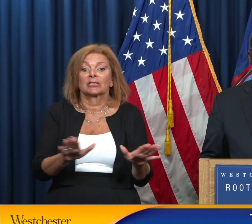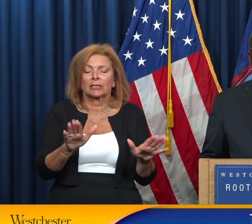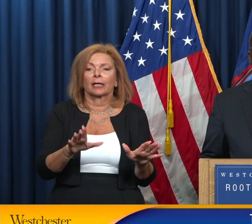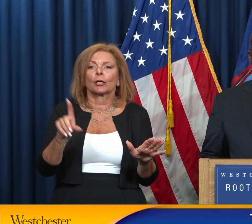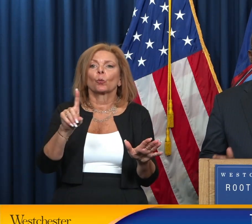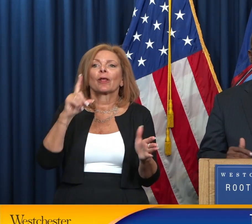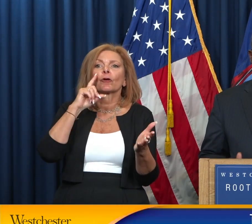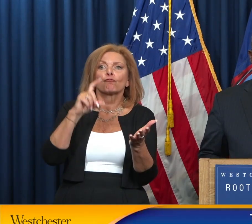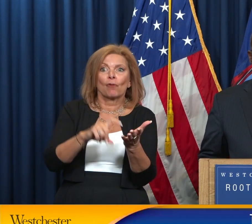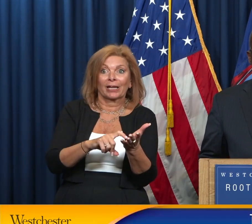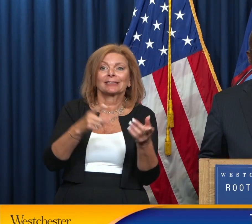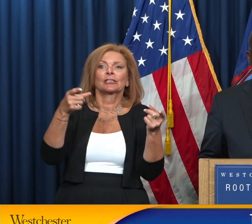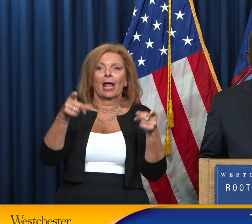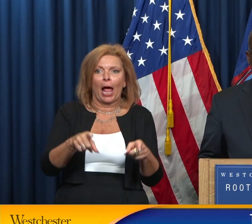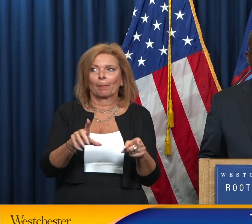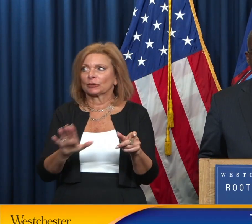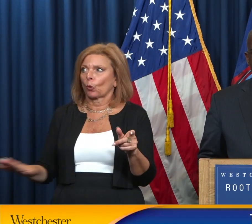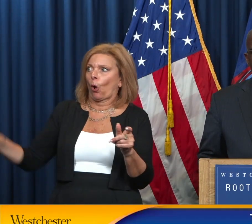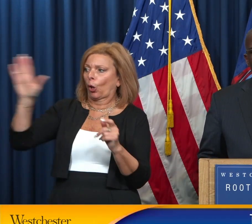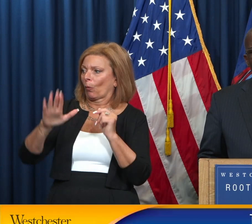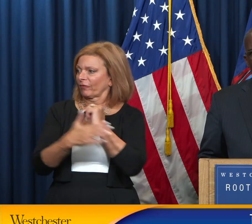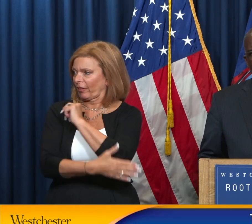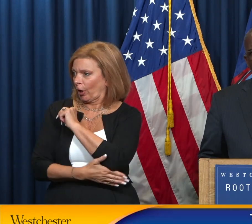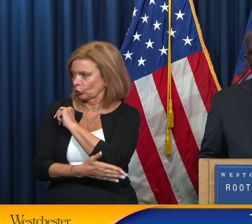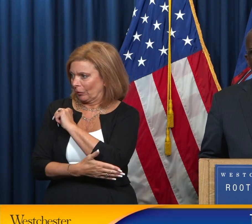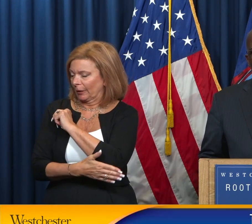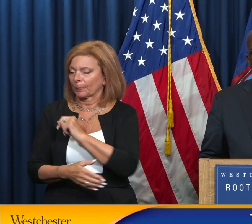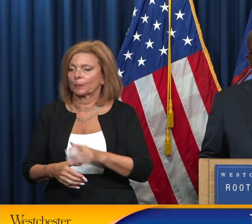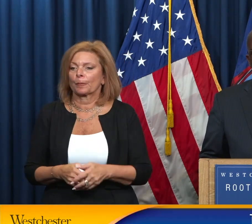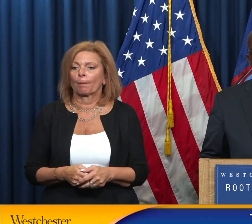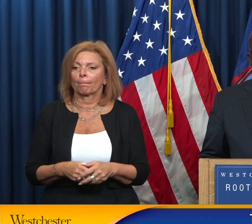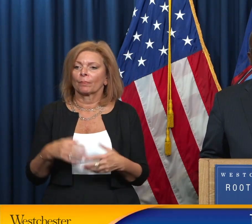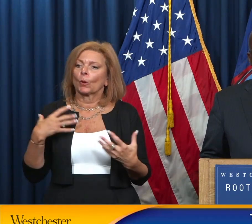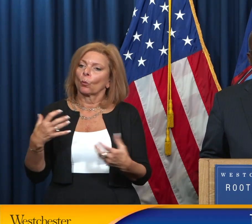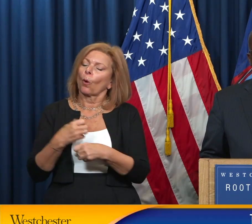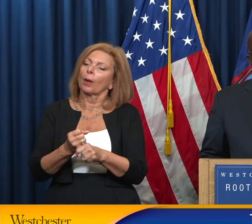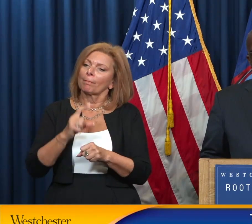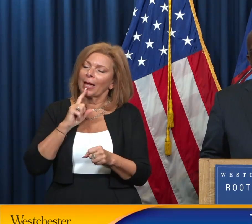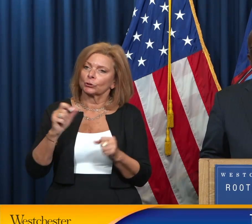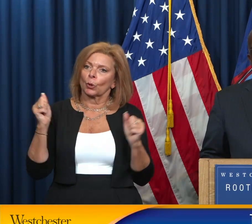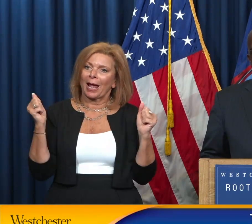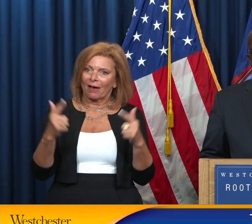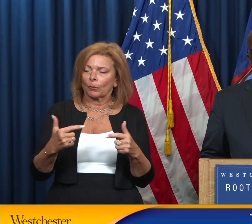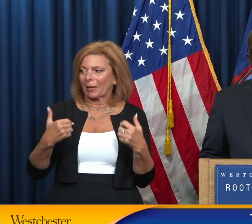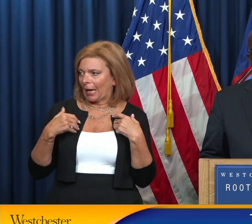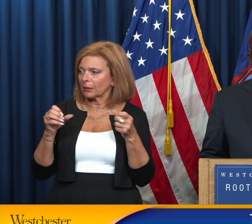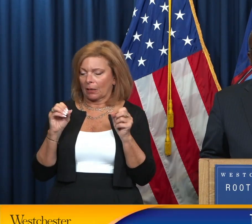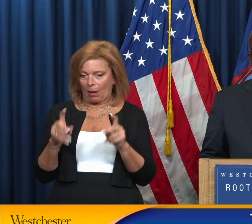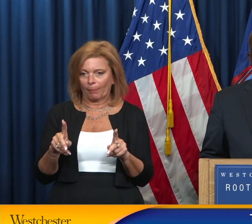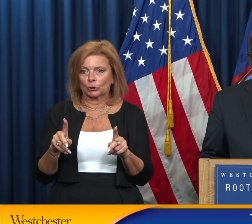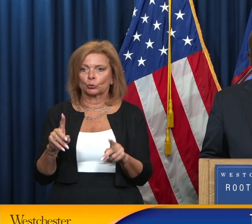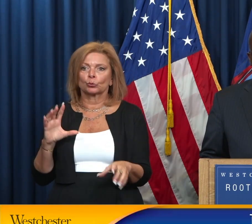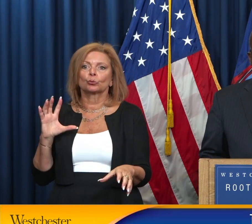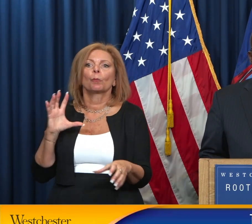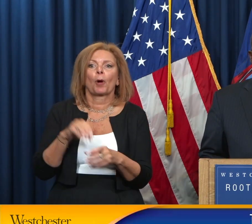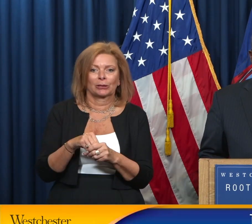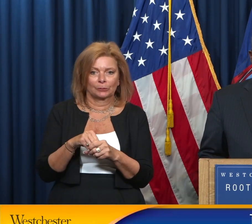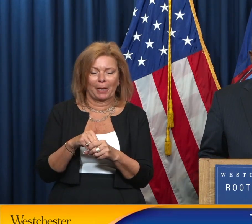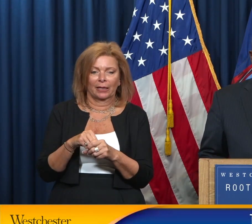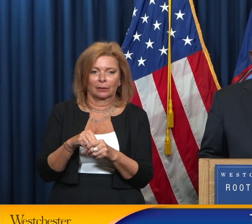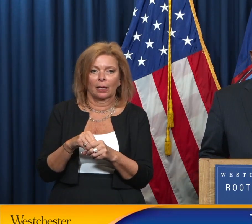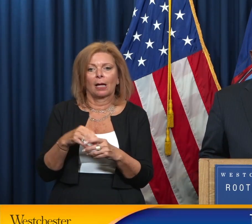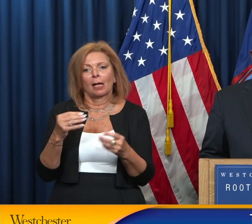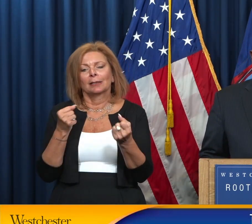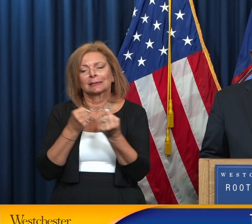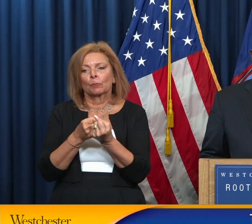recognition is done across the country. We to make sure that we want can get an opportunity to participate and